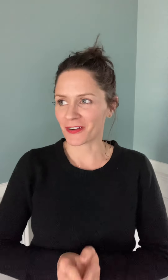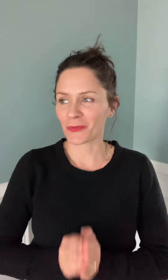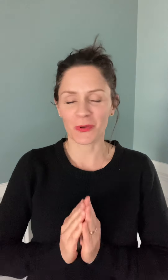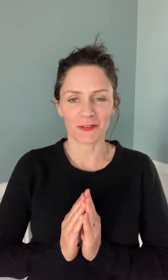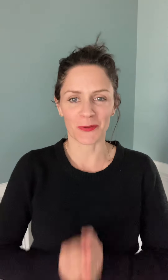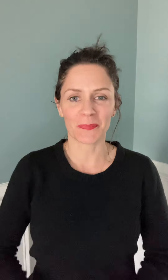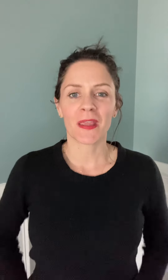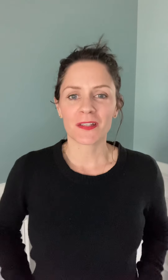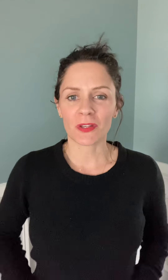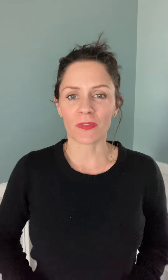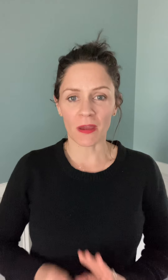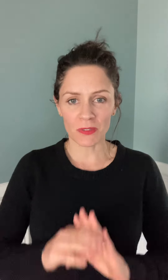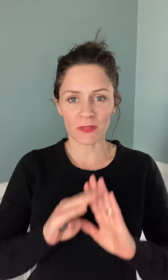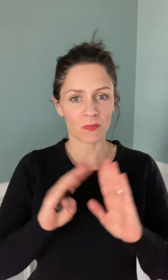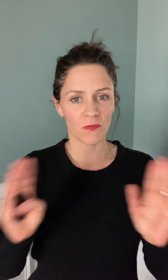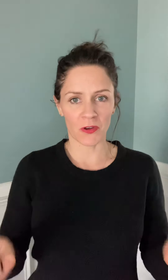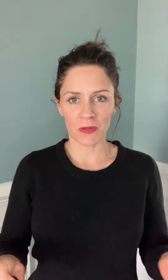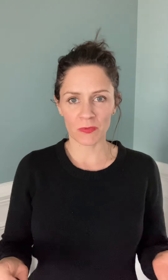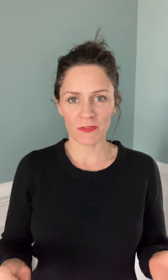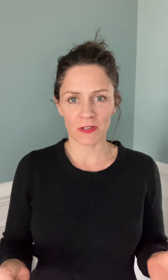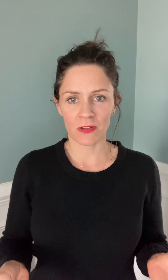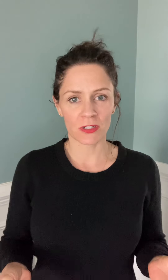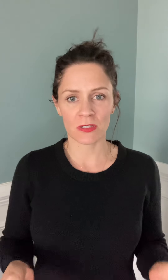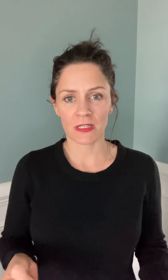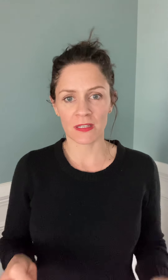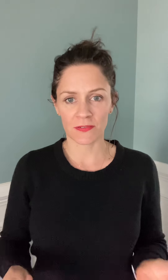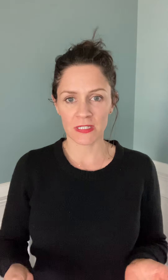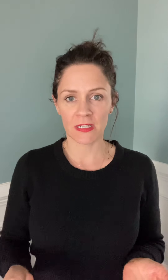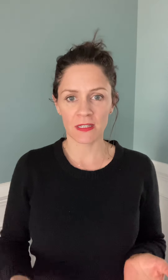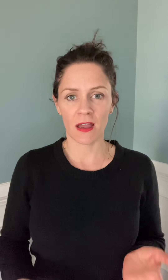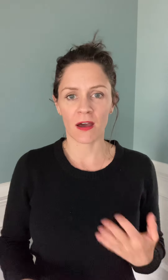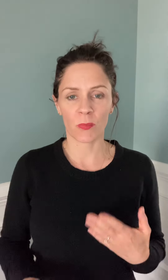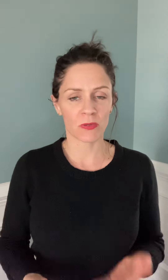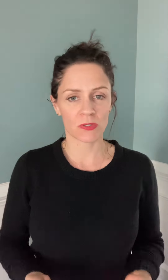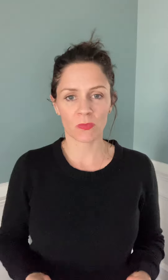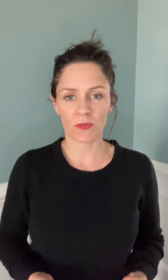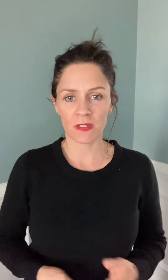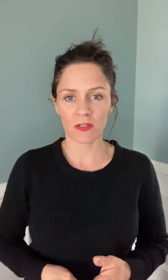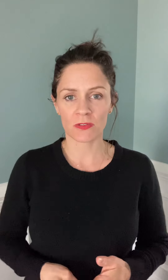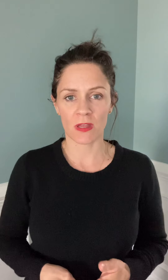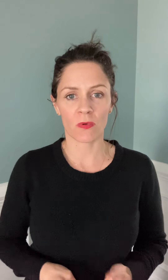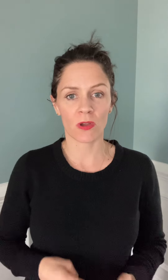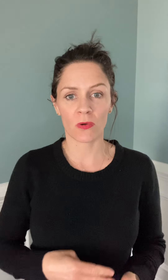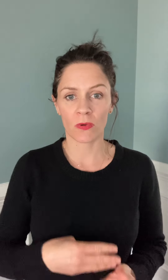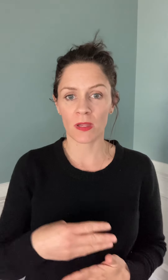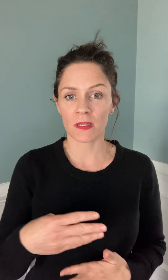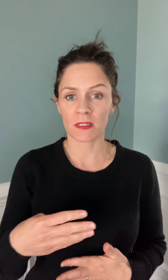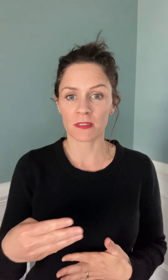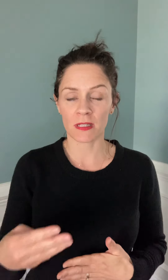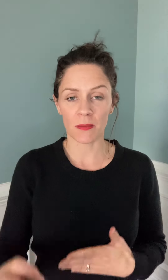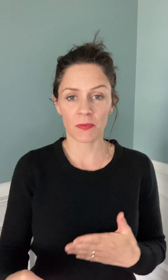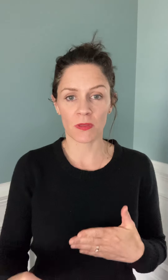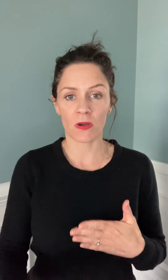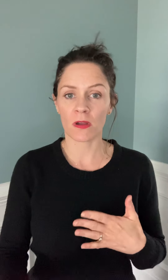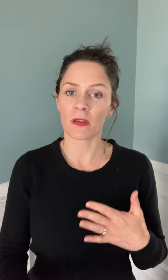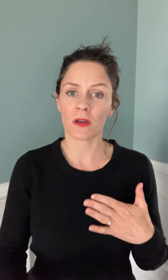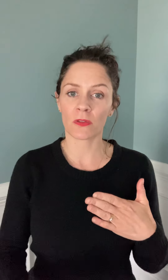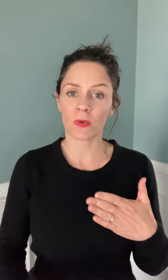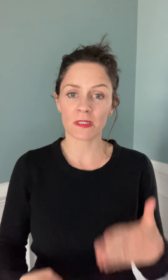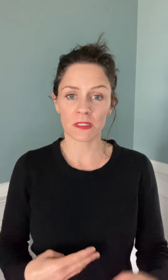wonderful. So that was a very brief introduction to EFT. I'll post some more videos that will go into depth on other ways that you